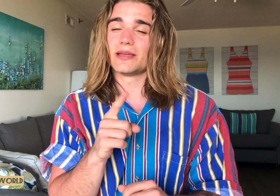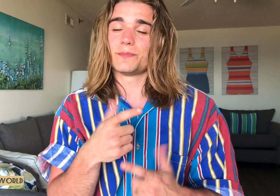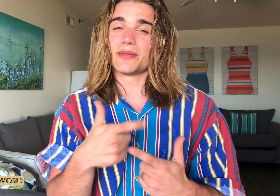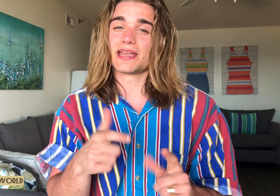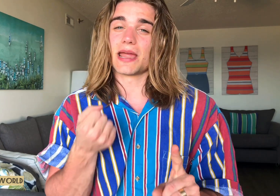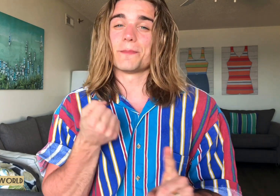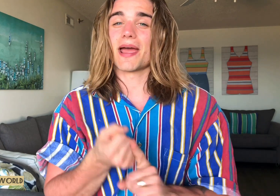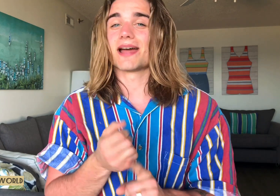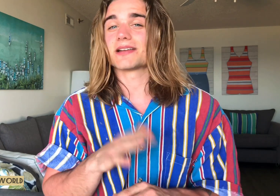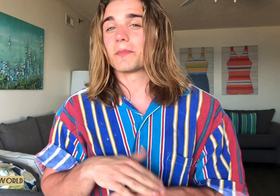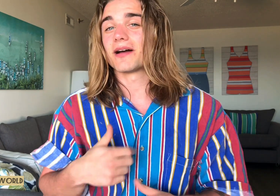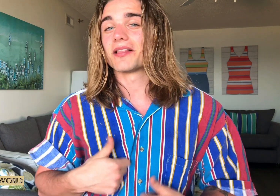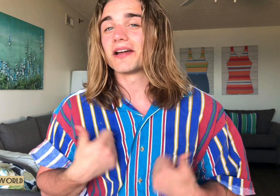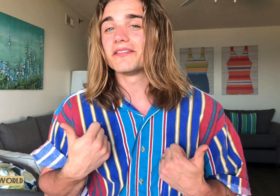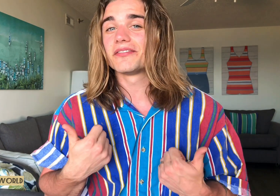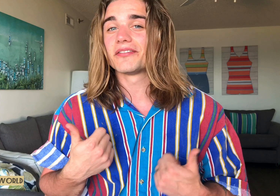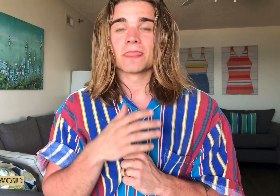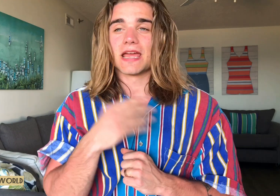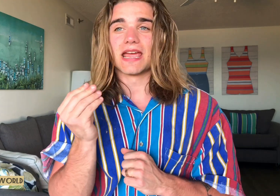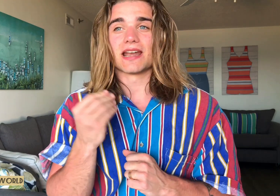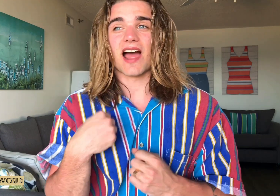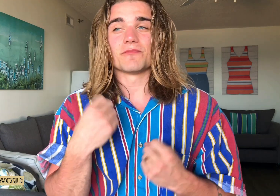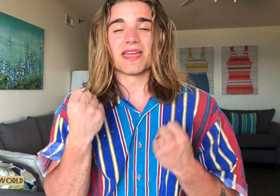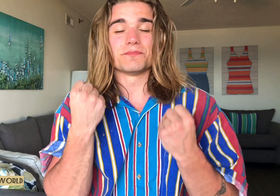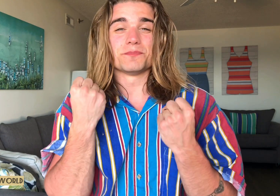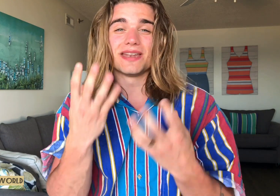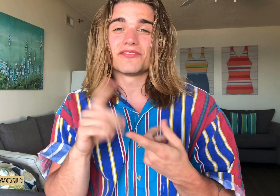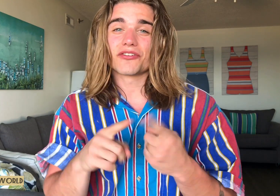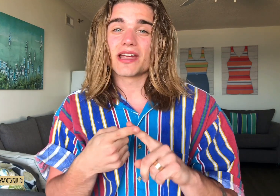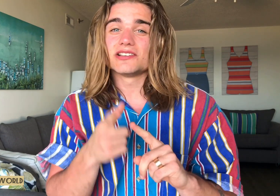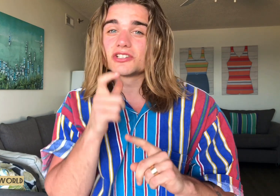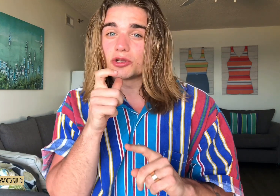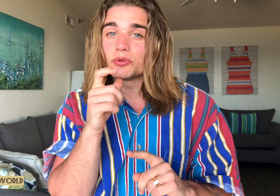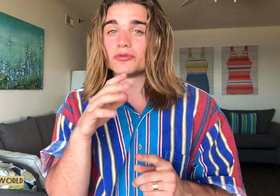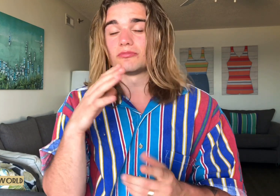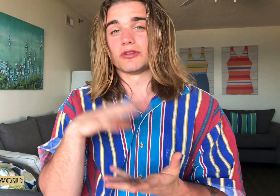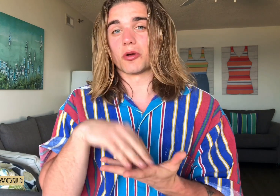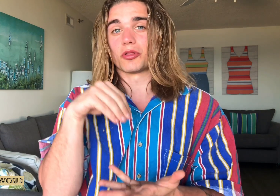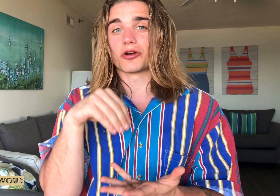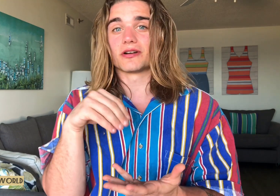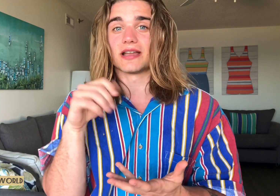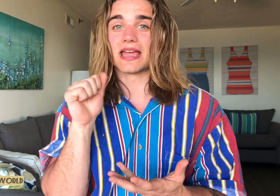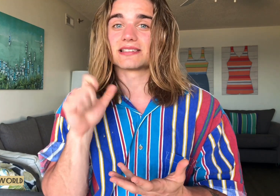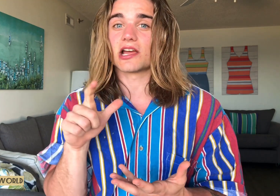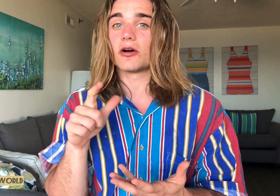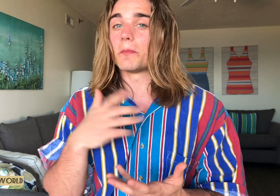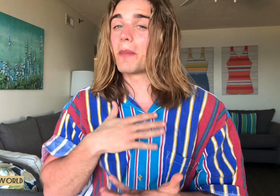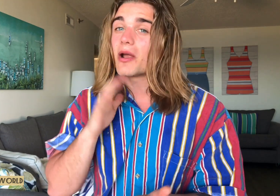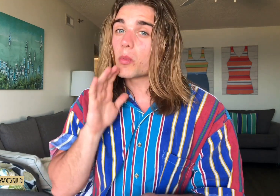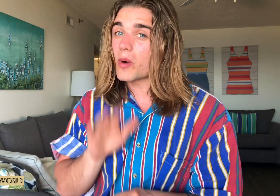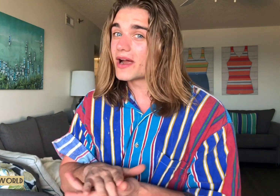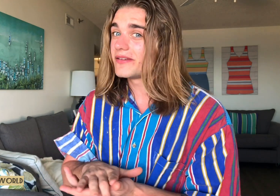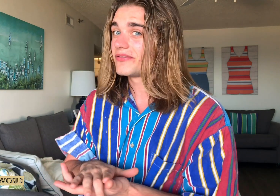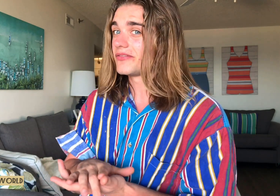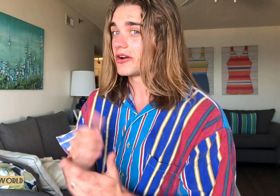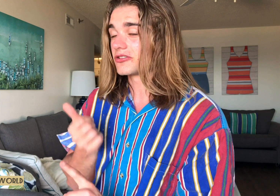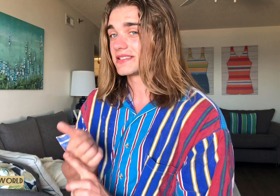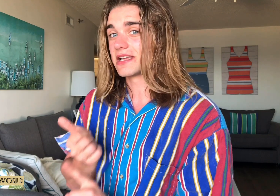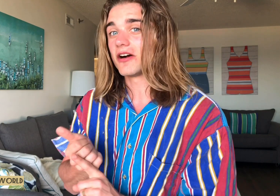big impact on my life. And I have made many friends who, you know, learn ASL. My wife, herself,